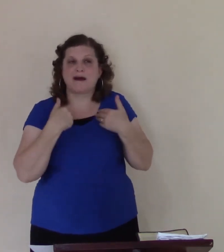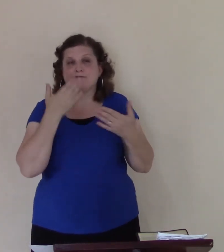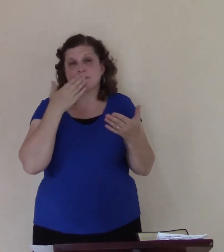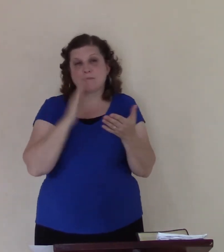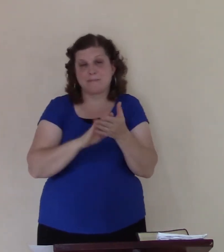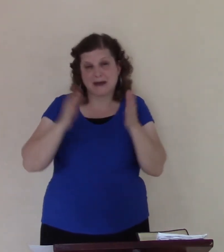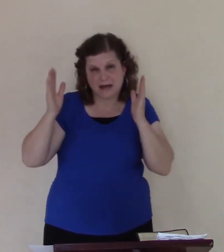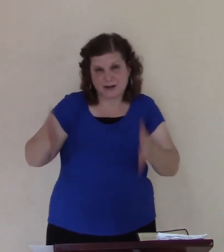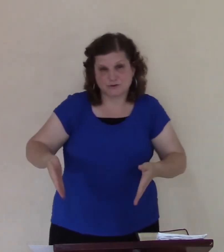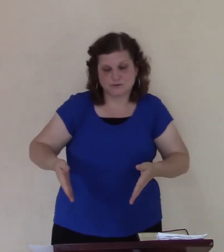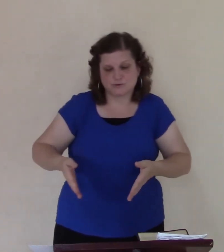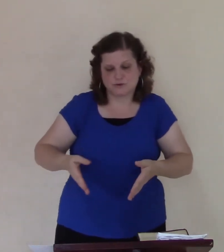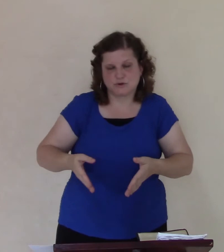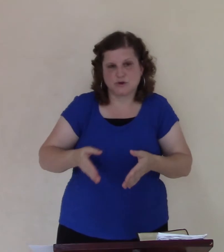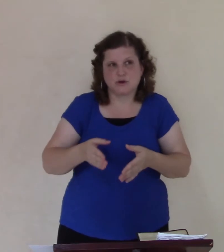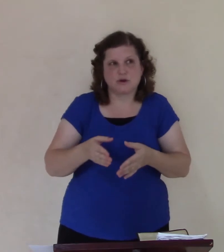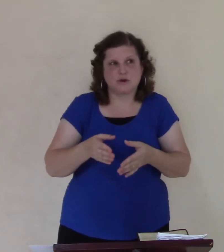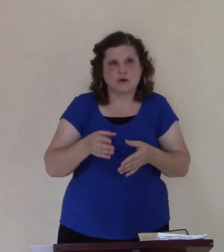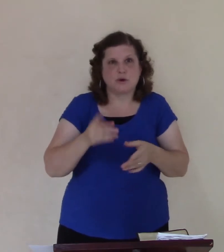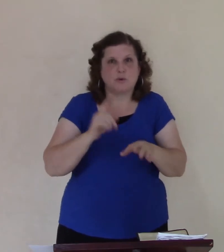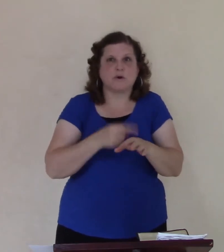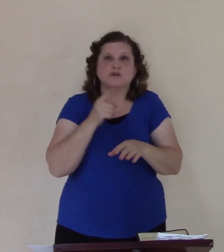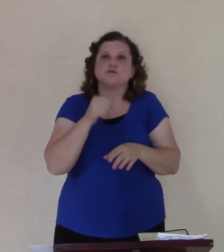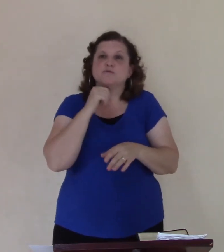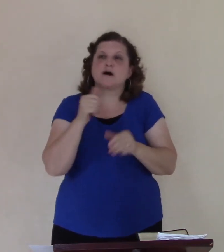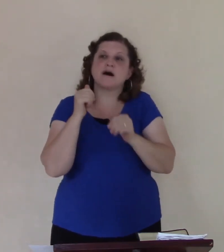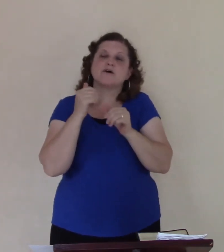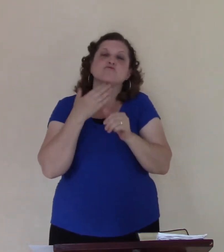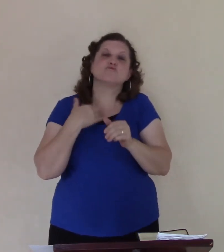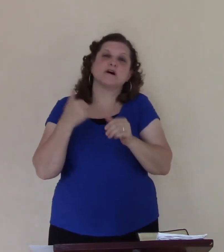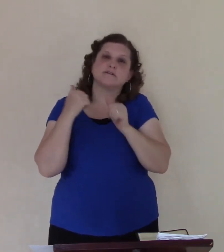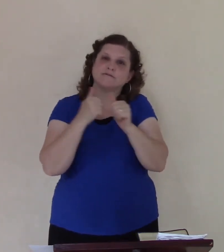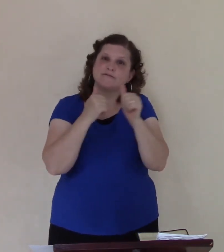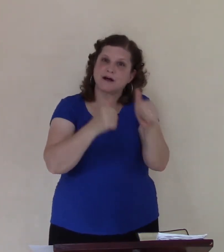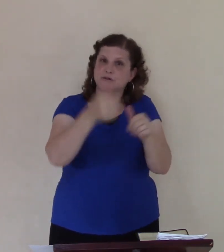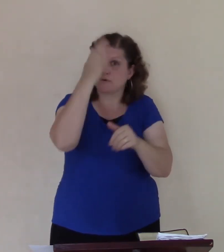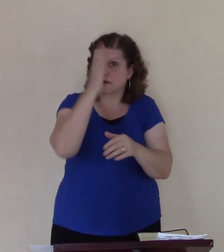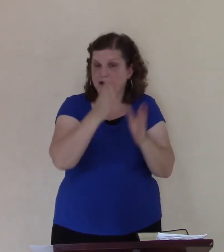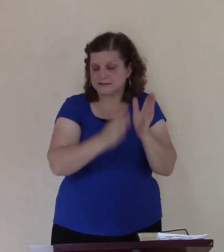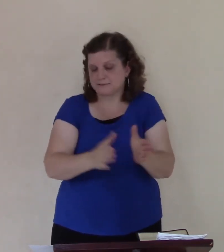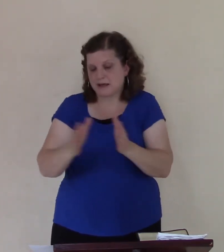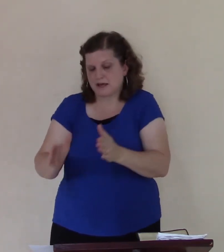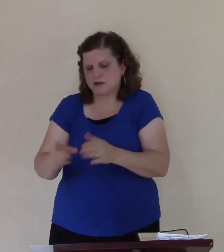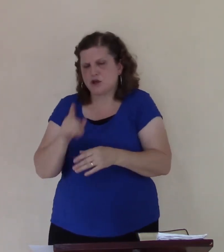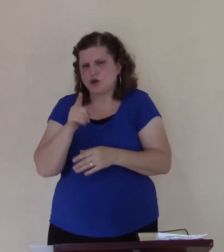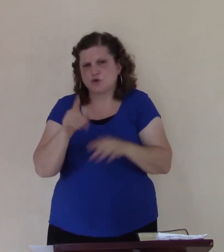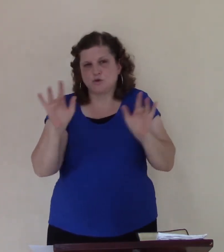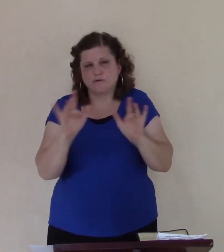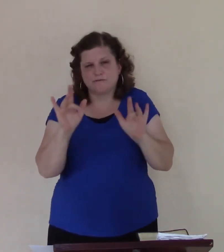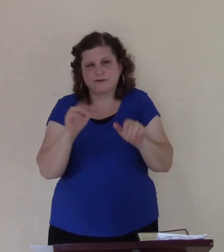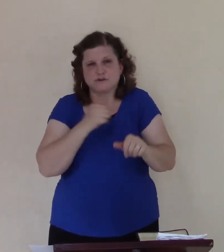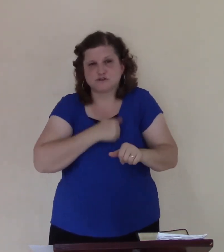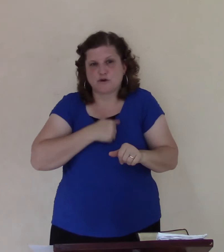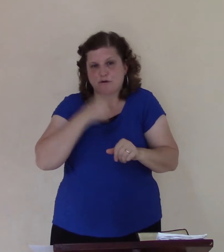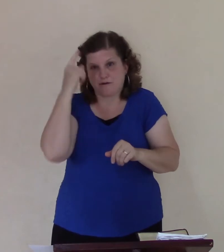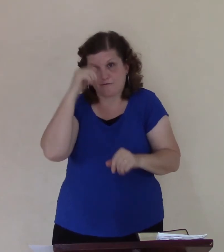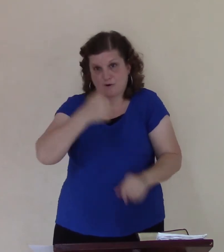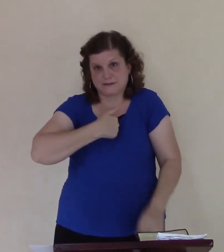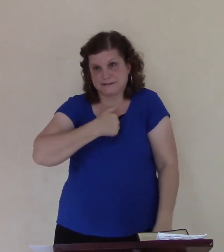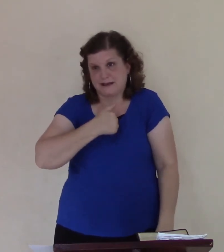you're not willing to follow God's plan, when you start looking for yourself, and thinking how difficult it is for